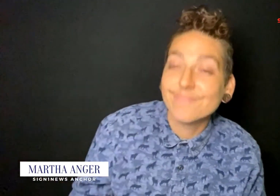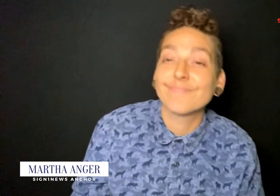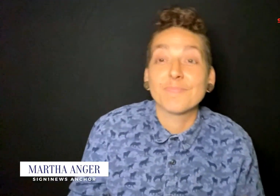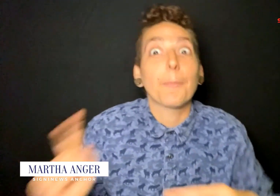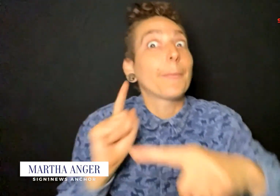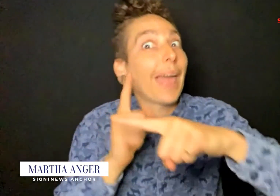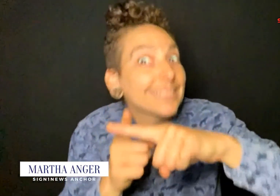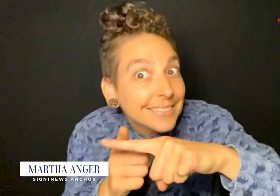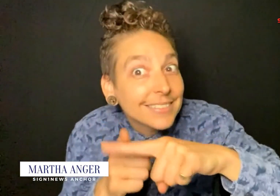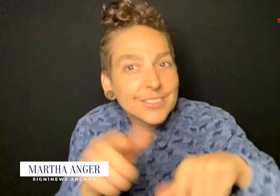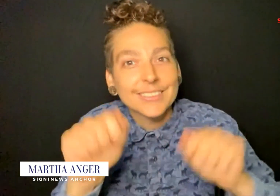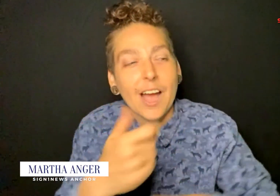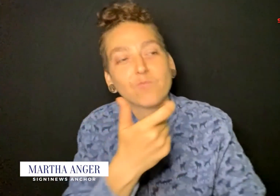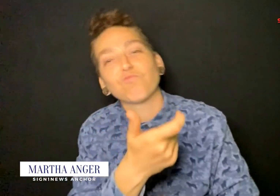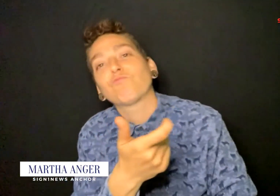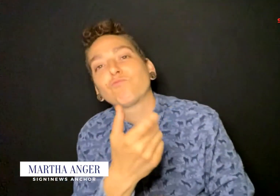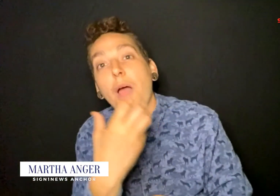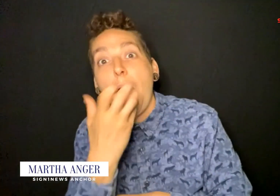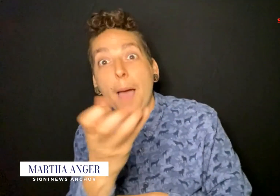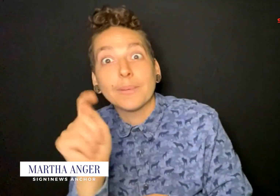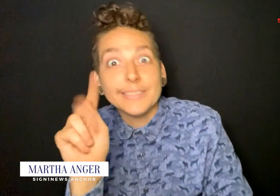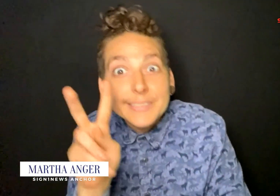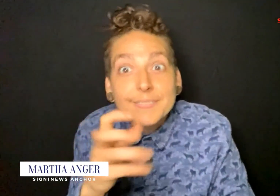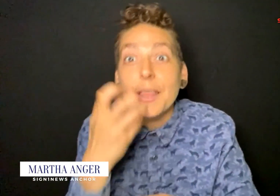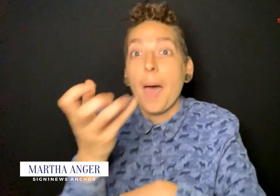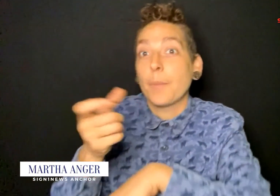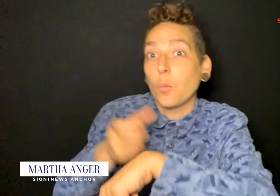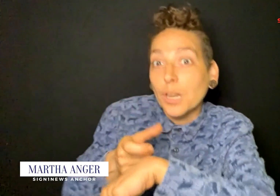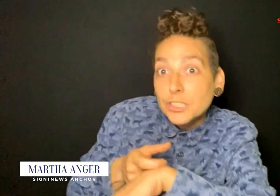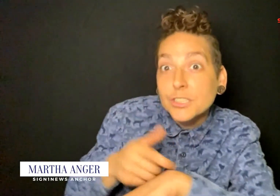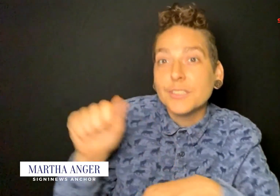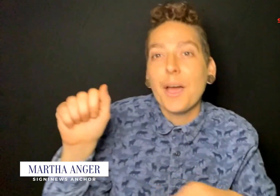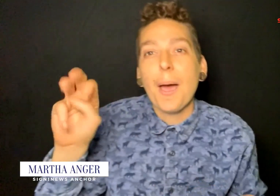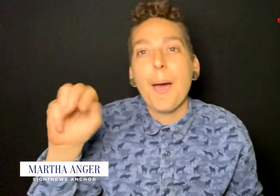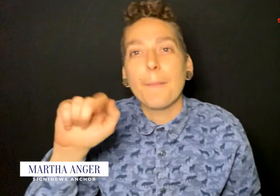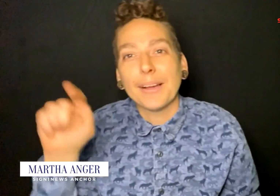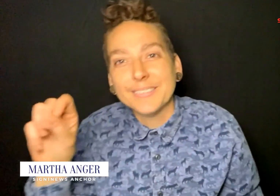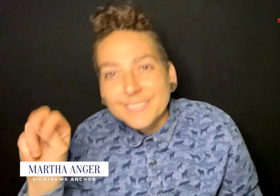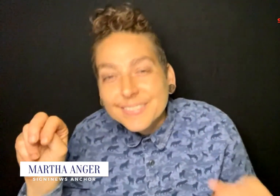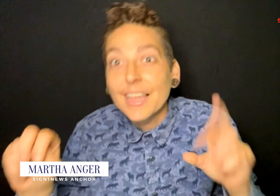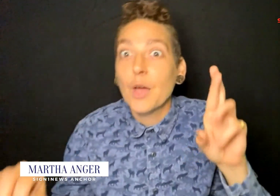You can also watch on Apple TV, Apple Watch, Amazon, and Roku.